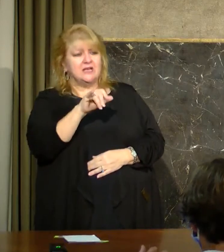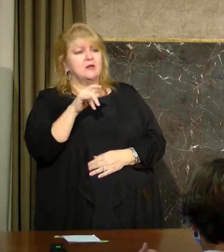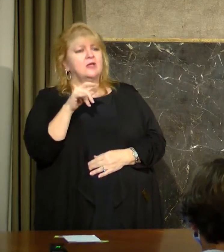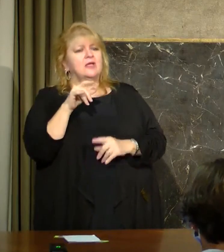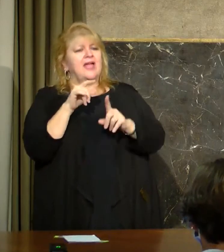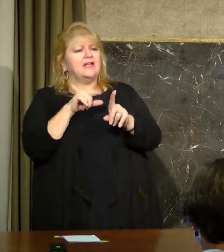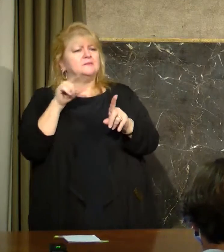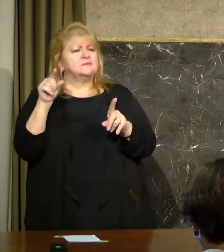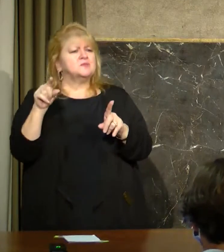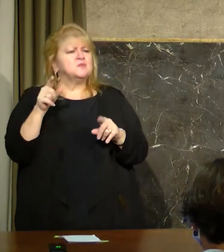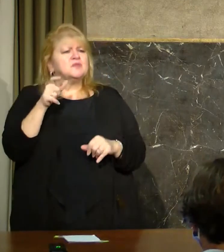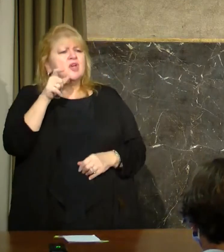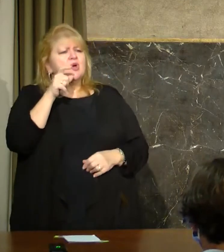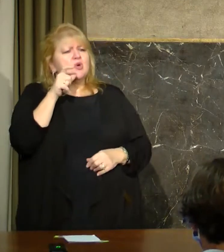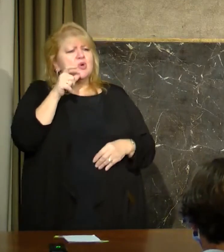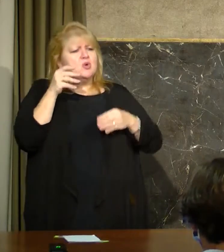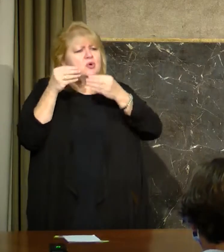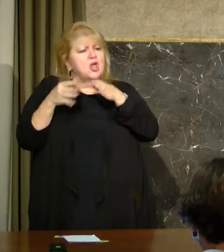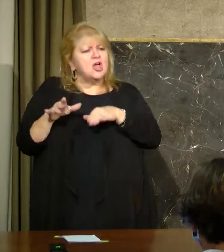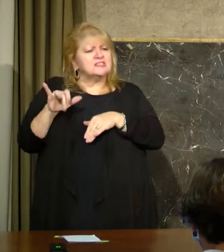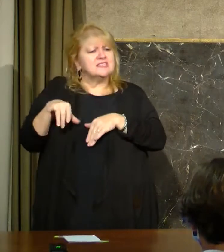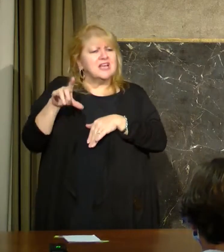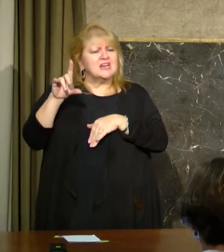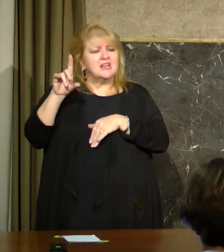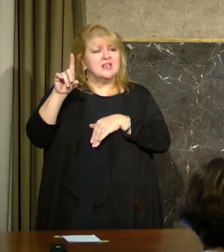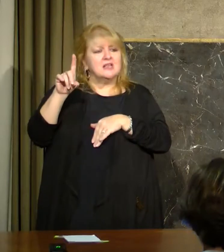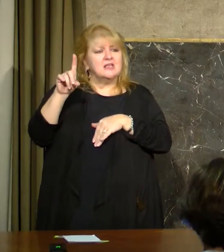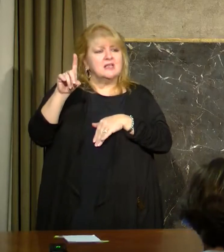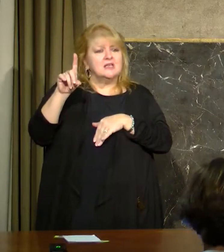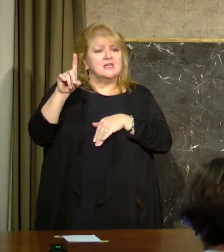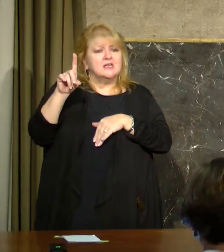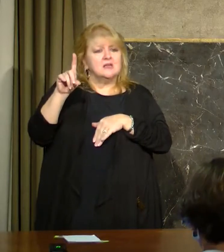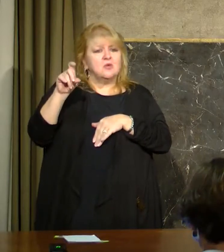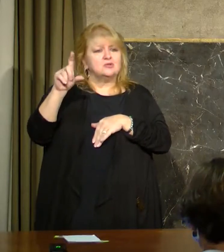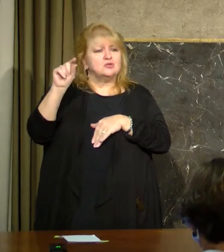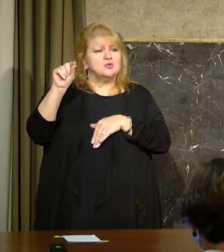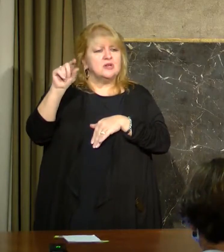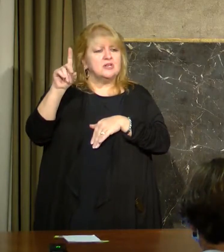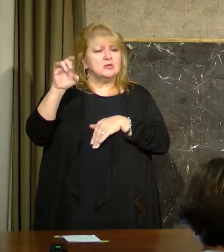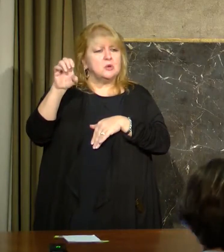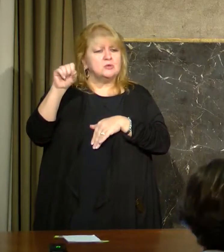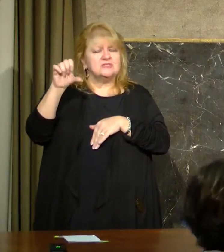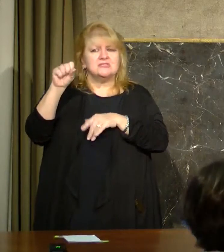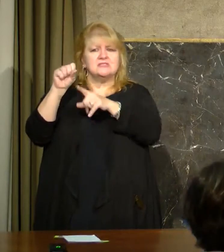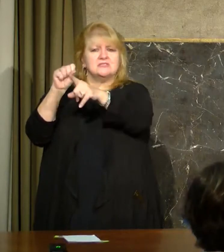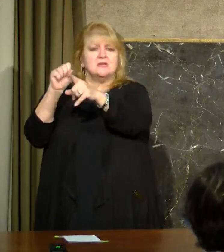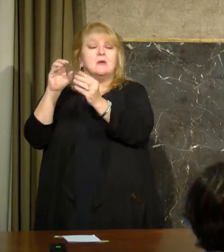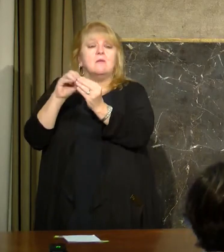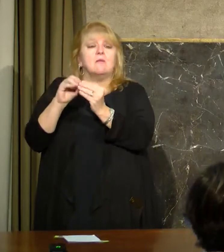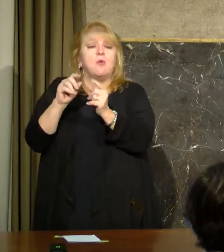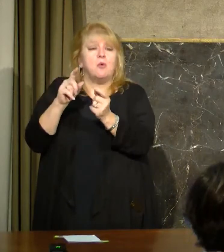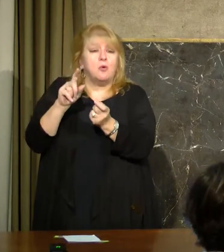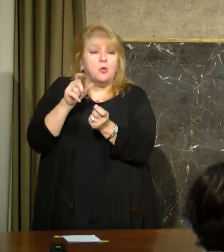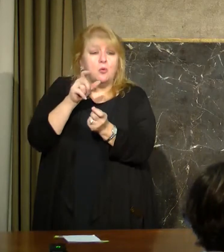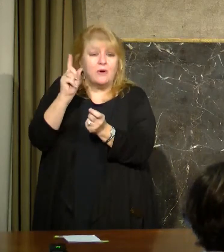lost the doses of the vaccine? Follow up with you afterwards about the names of the providers.